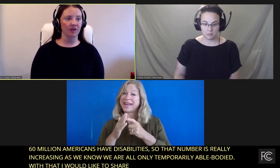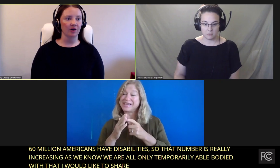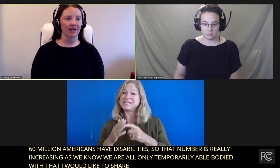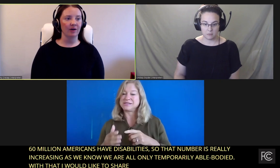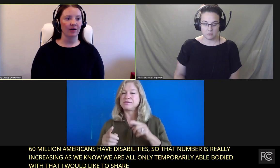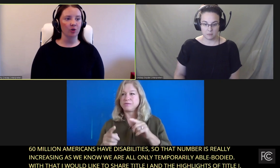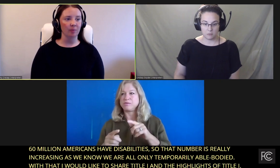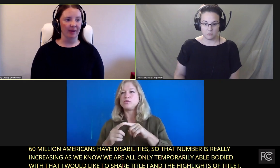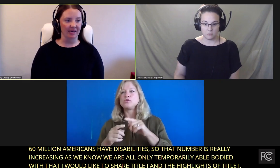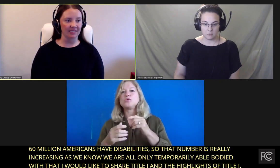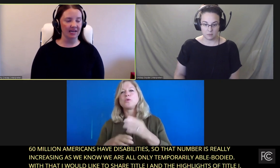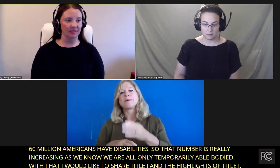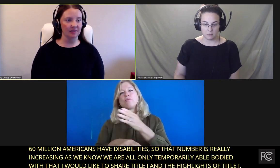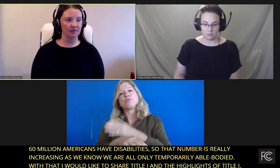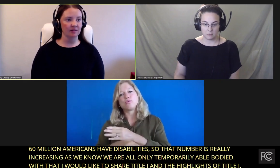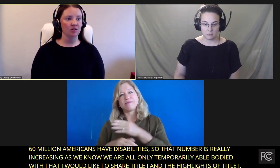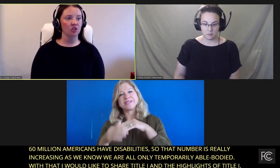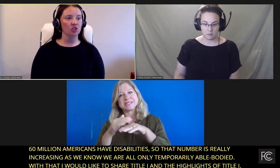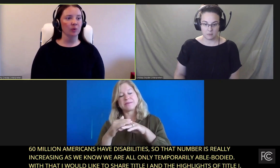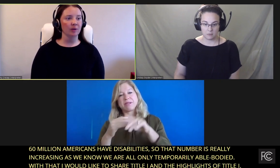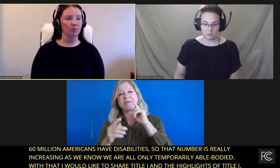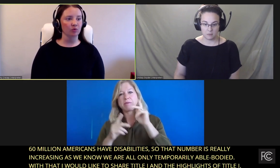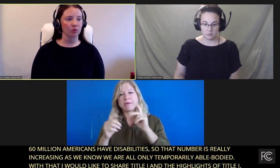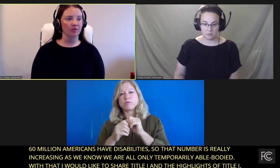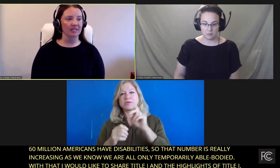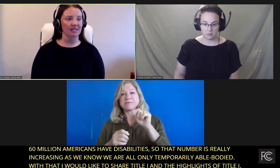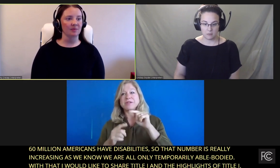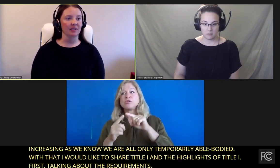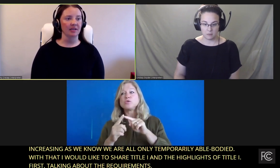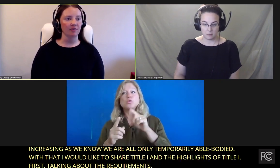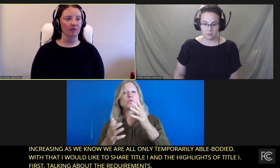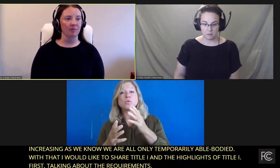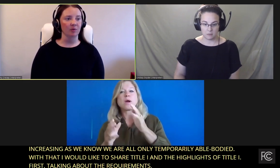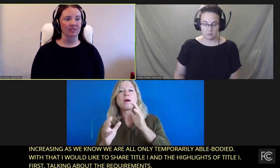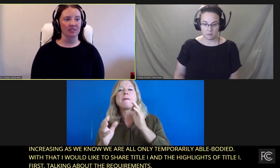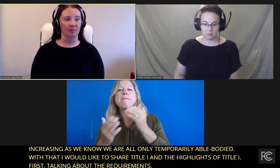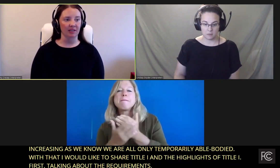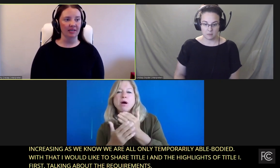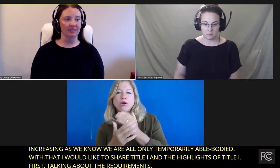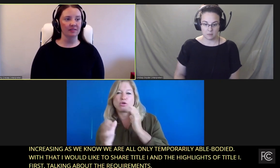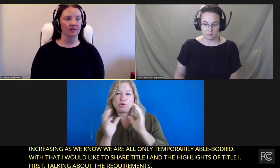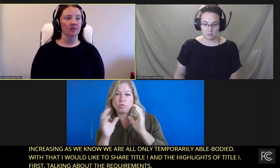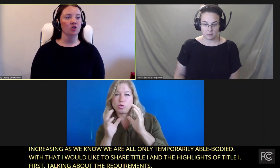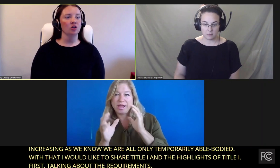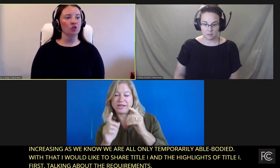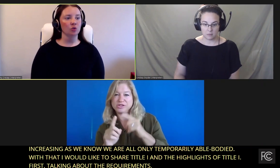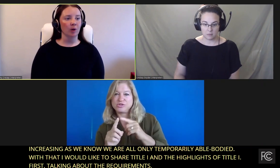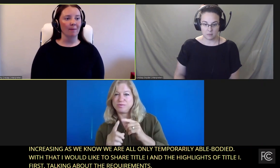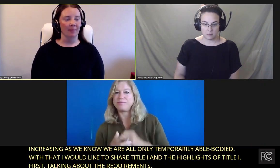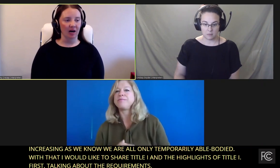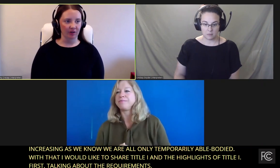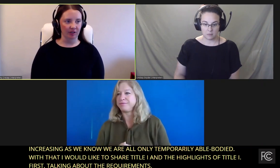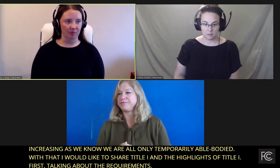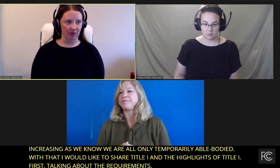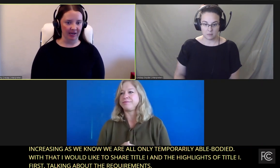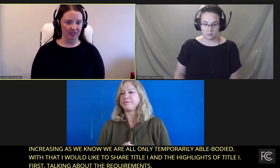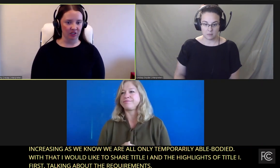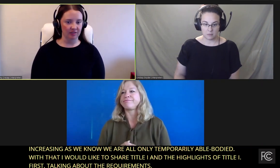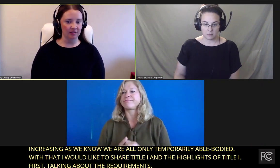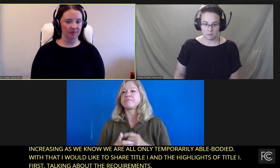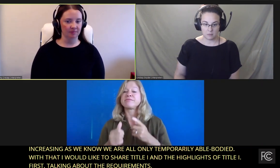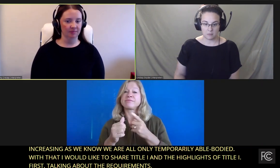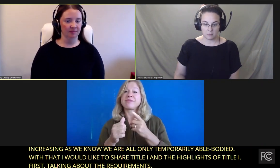There are now new mandates to improve accessibility for people with disabilities to modern